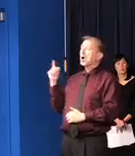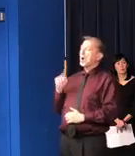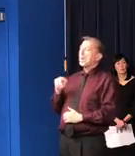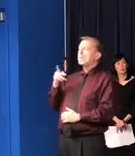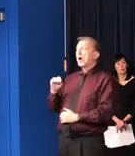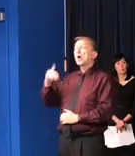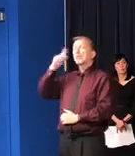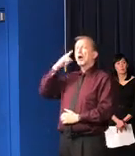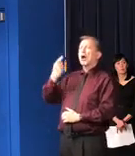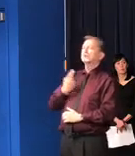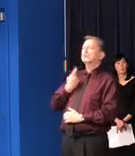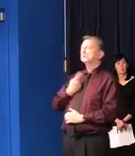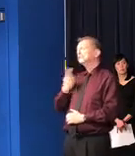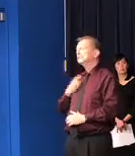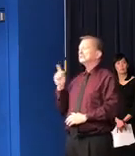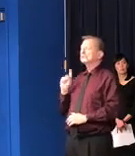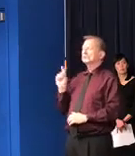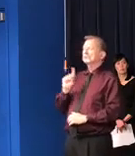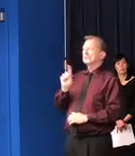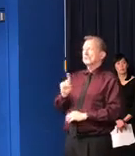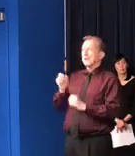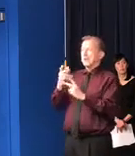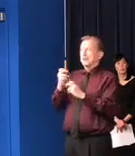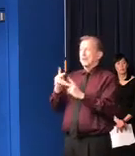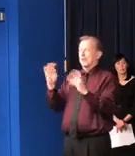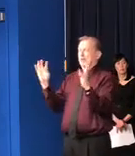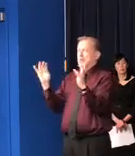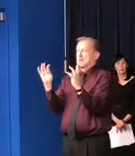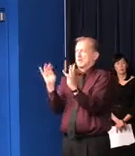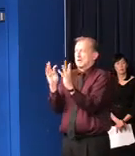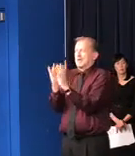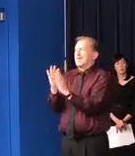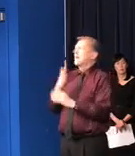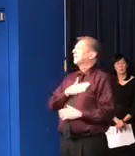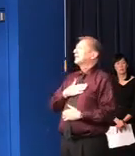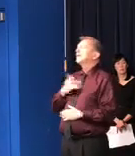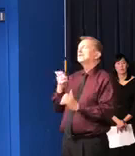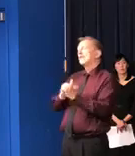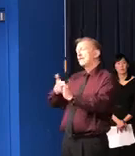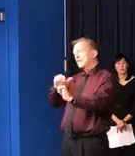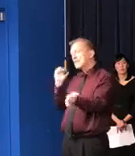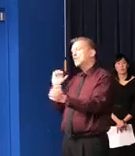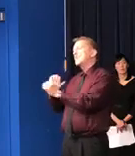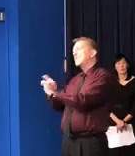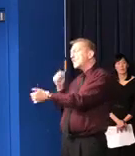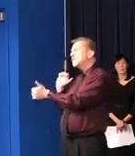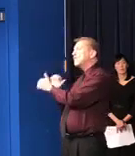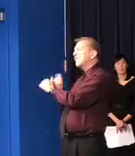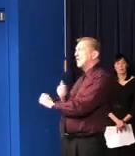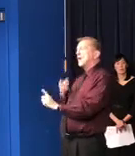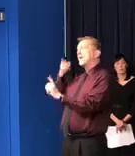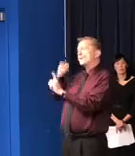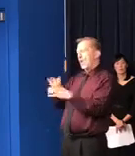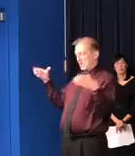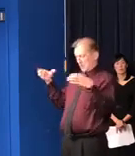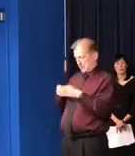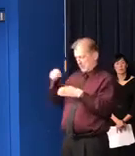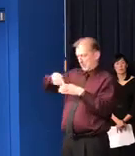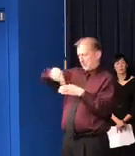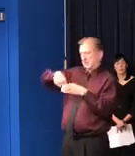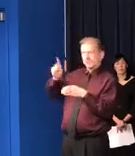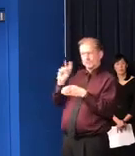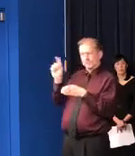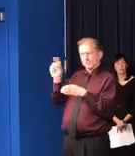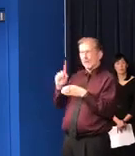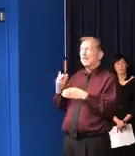that you're going to, if you see a lot of people there, please don't go there. Please understand that being with a group, even if you think,